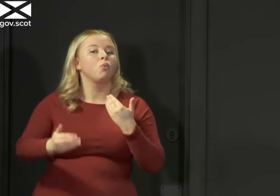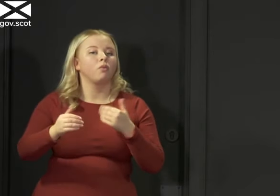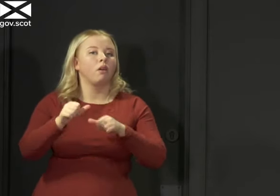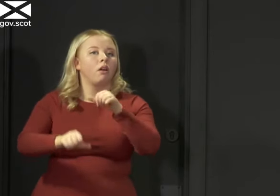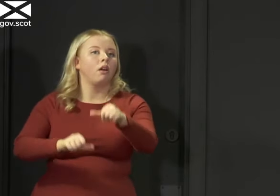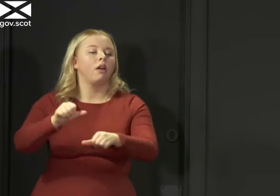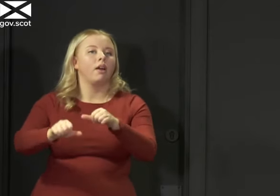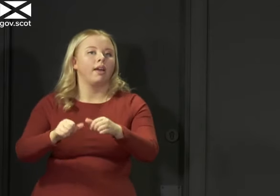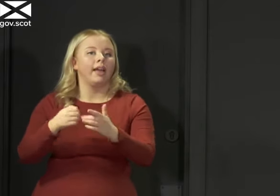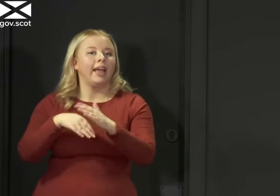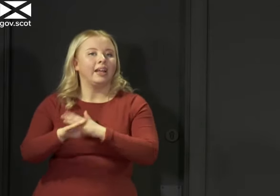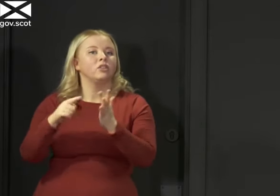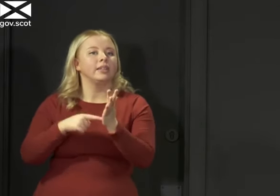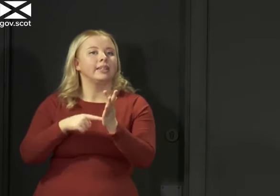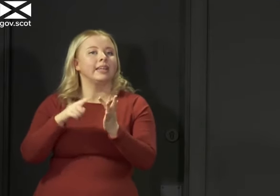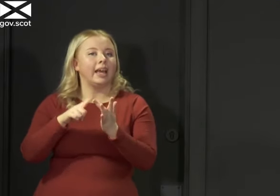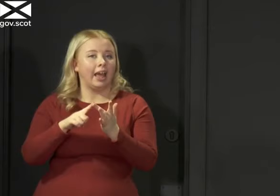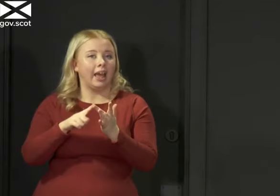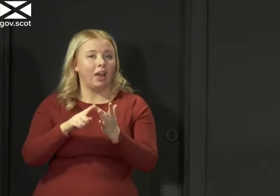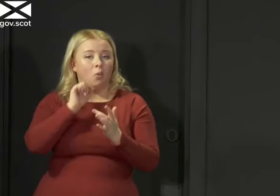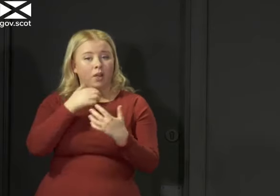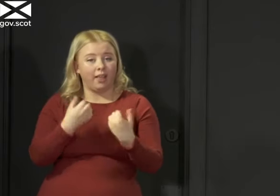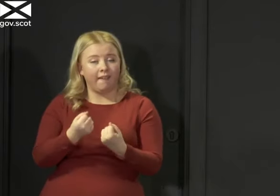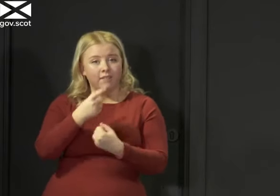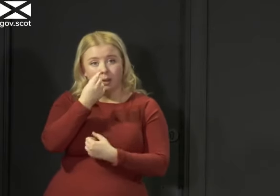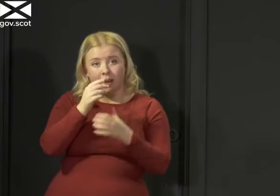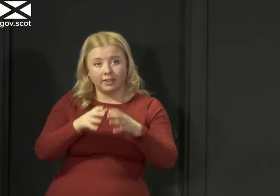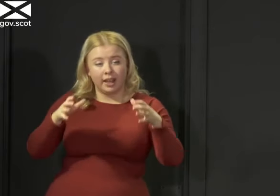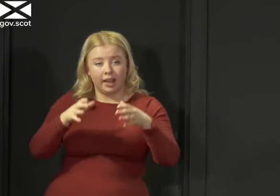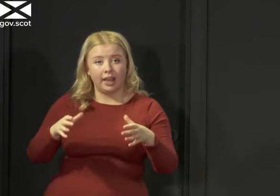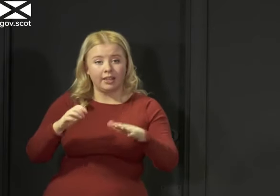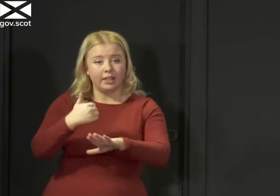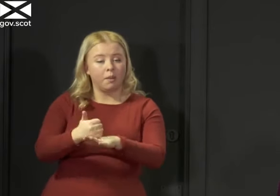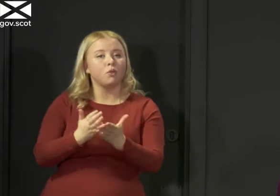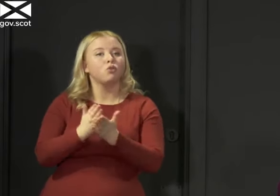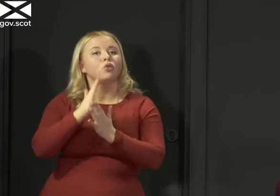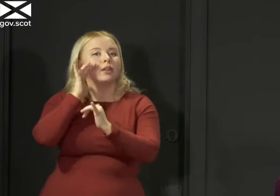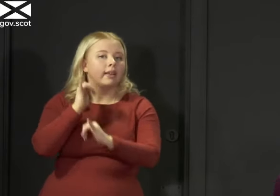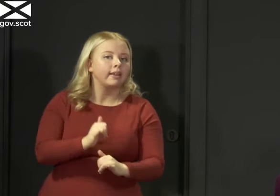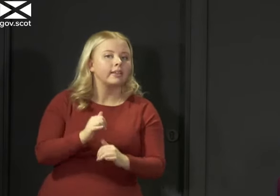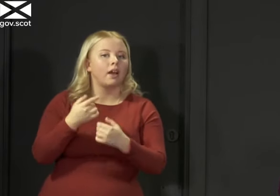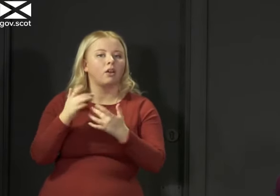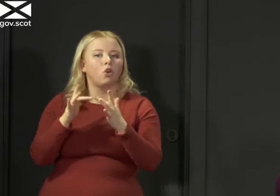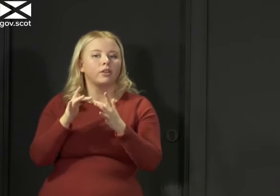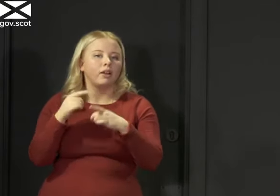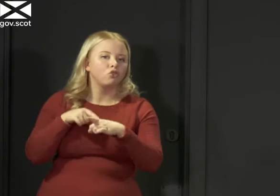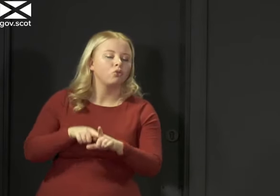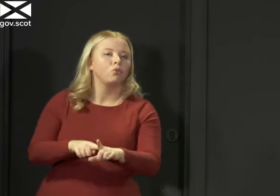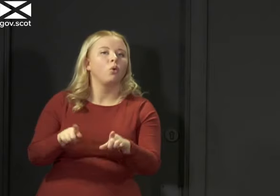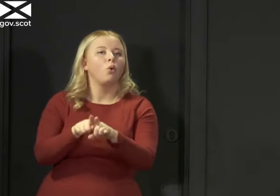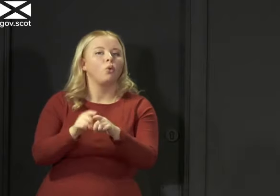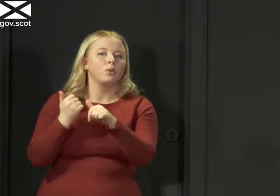TTI. We will have capacity in place through testing, contact tracing, and support for